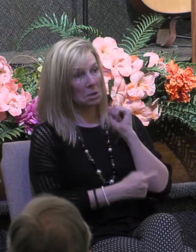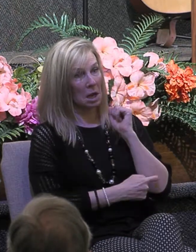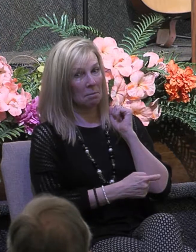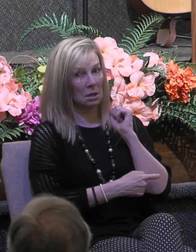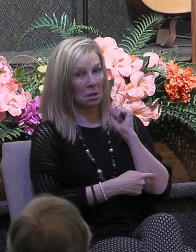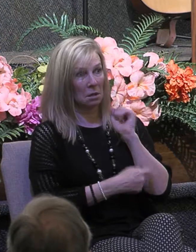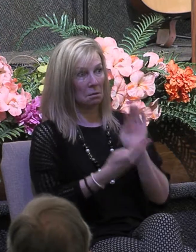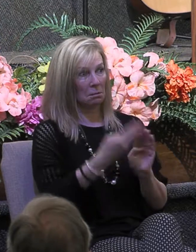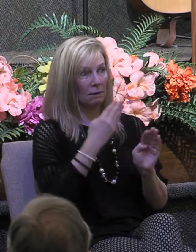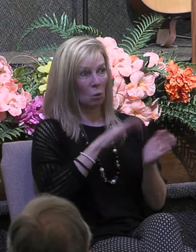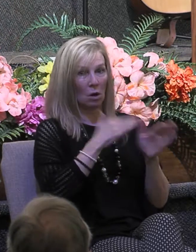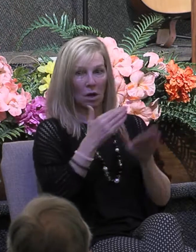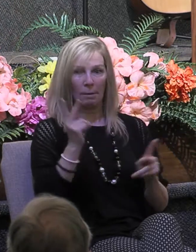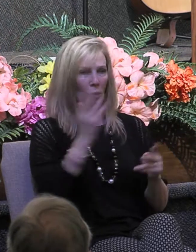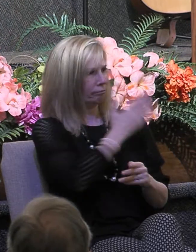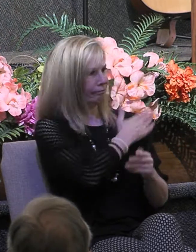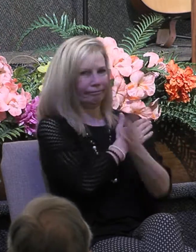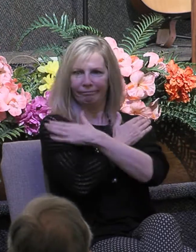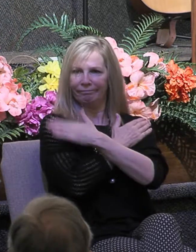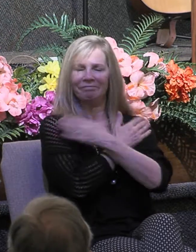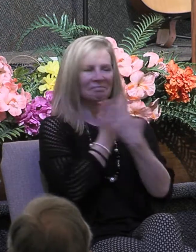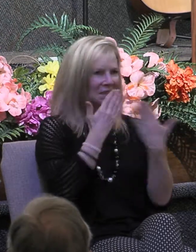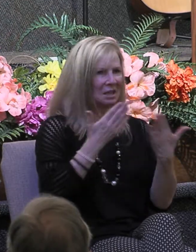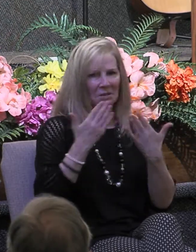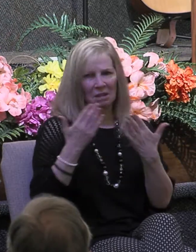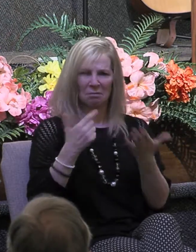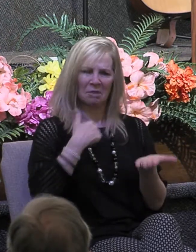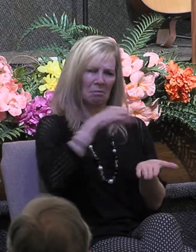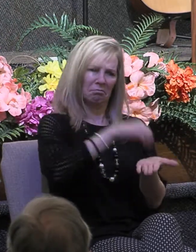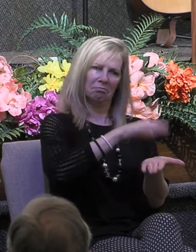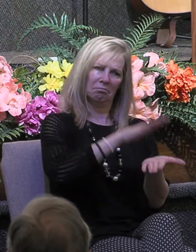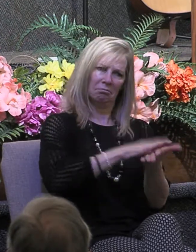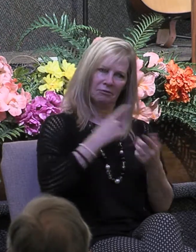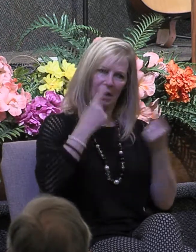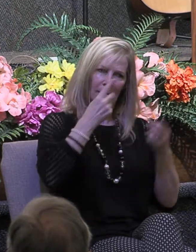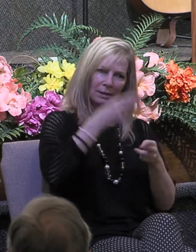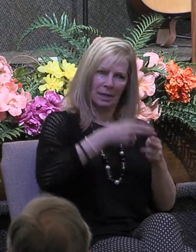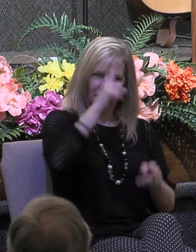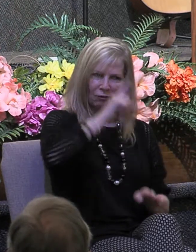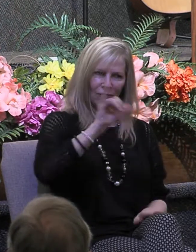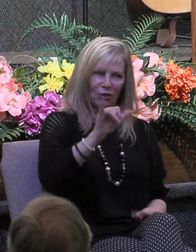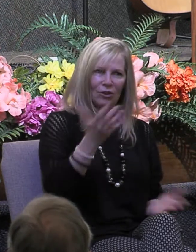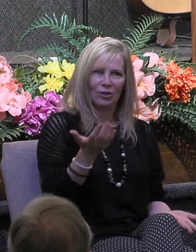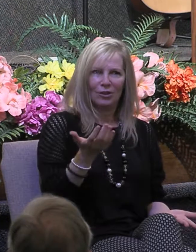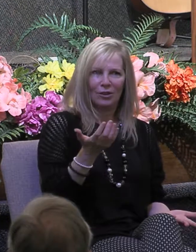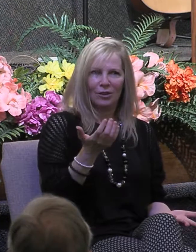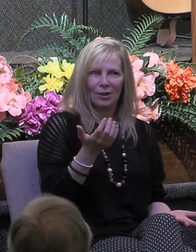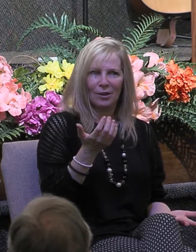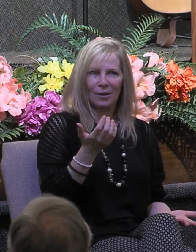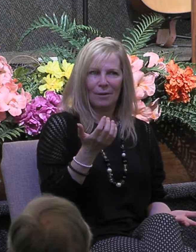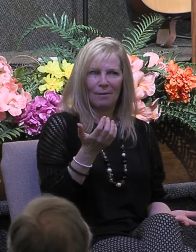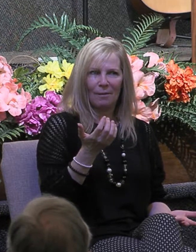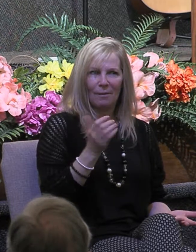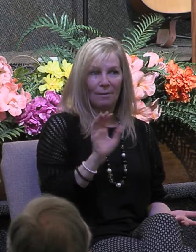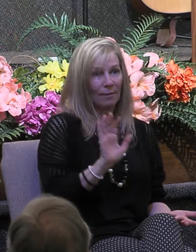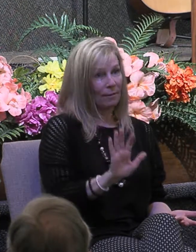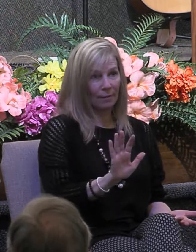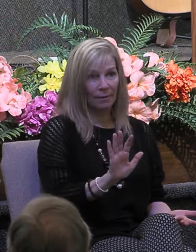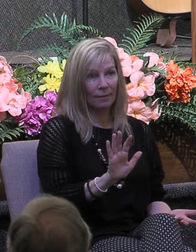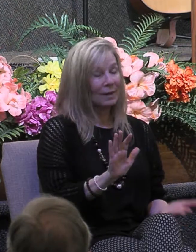be immortalized in the annals of church history as a martyr for Christ listen even even the ultimate